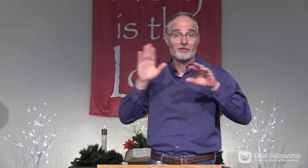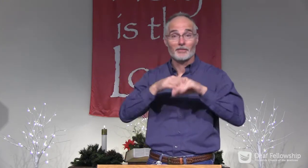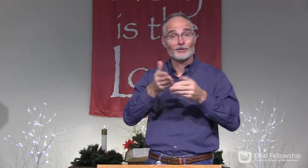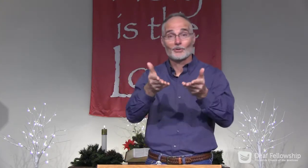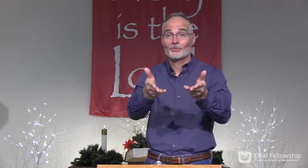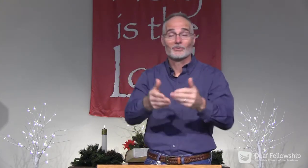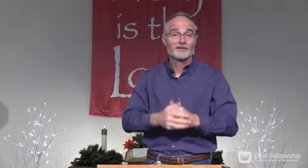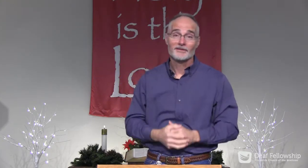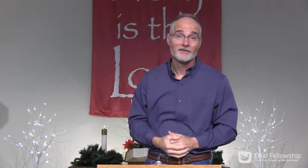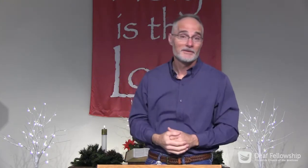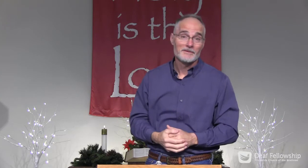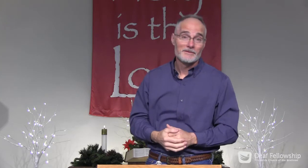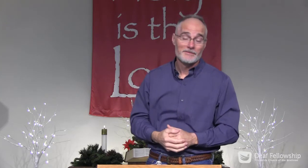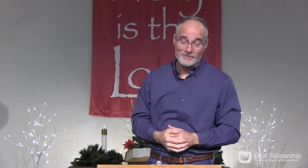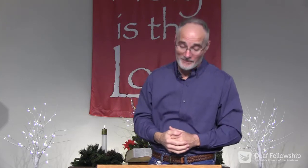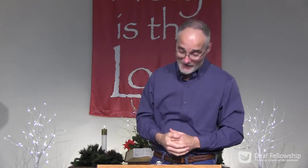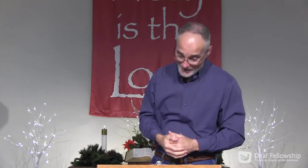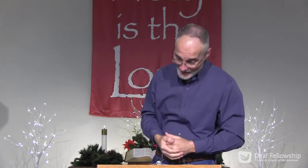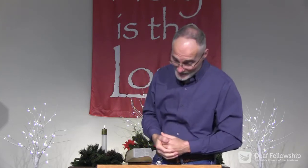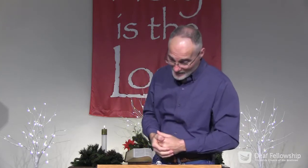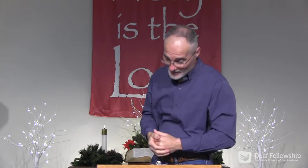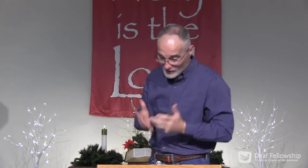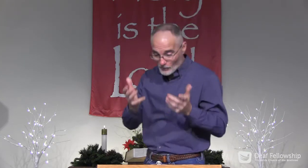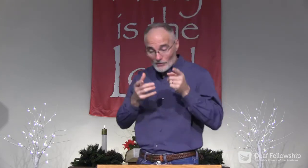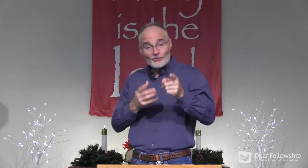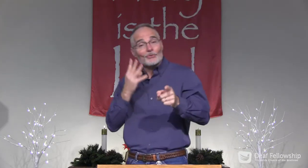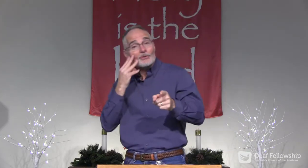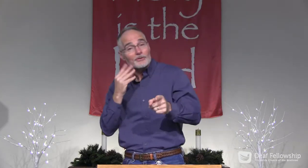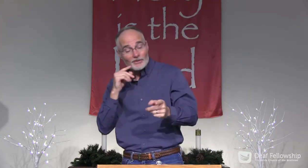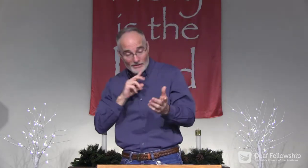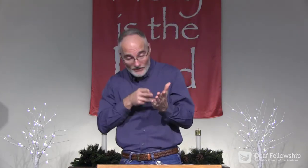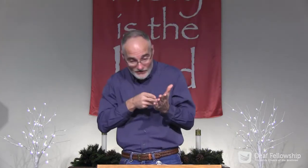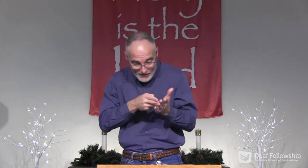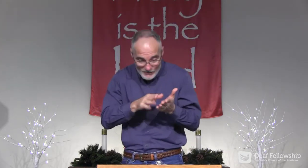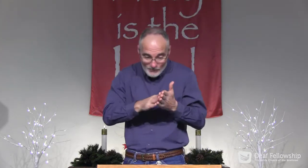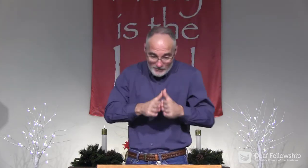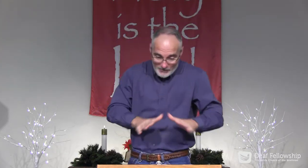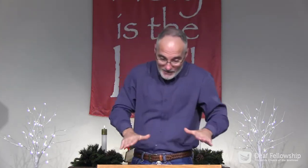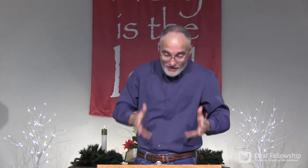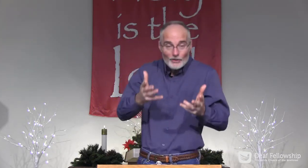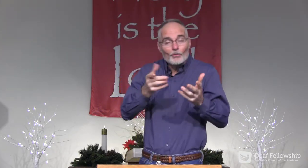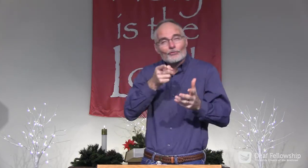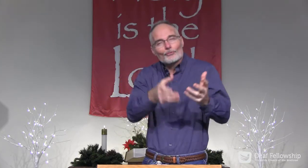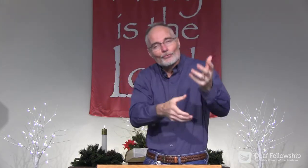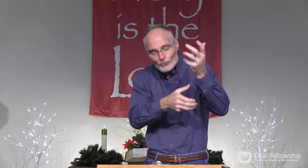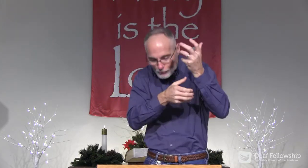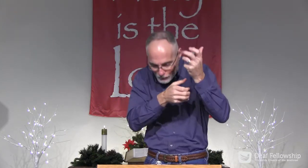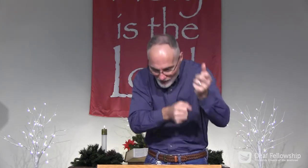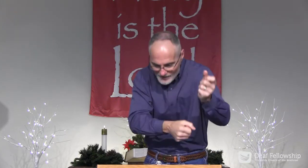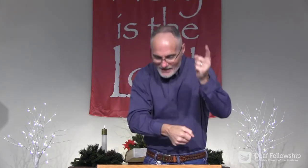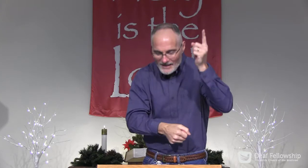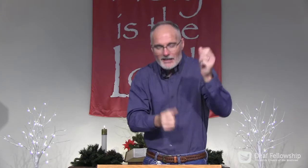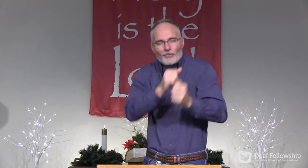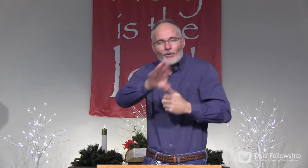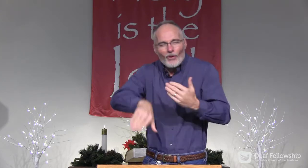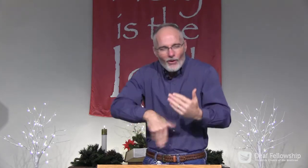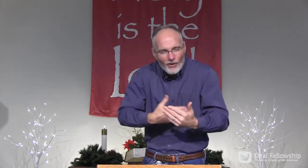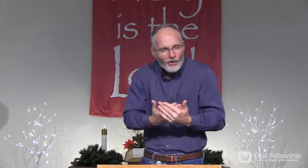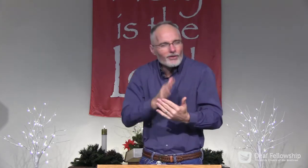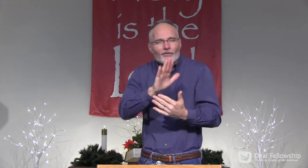He is stubbornly patient. He won't give up on you because He wants you to experience genuine peace. He